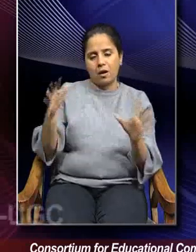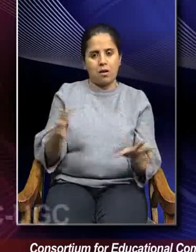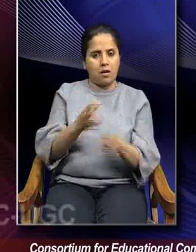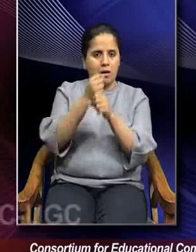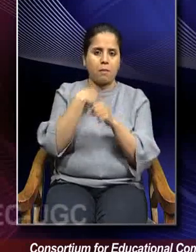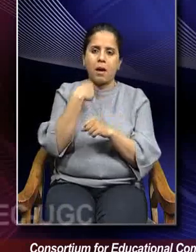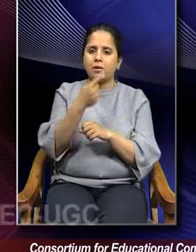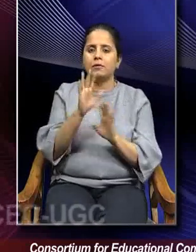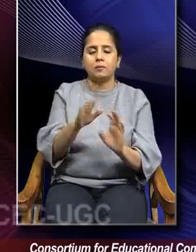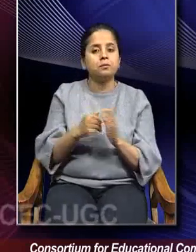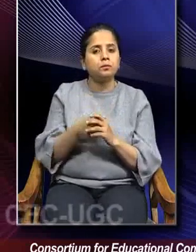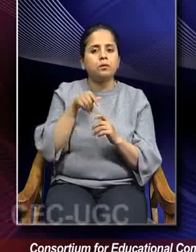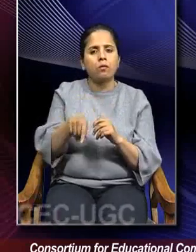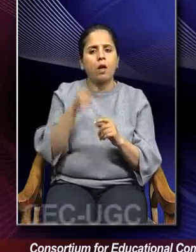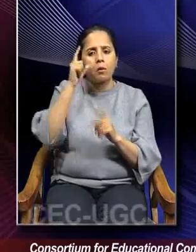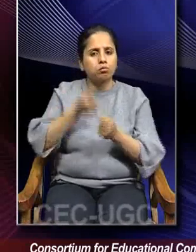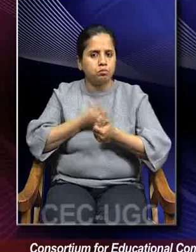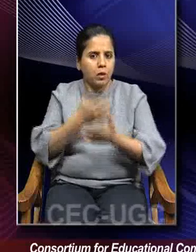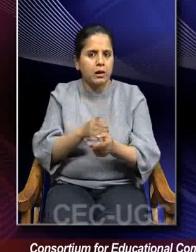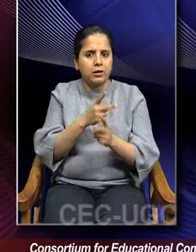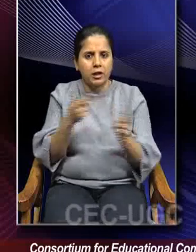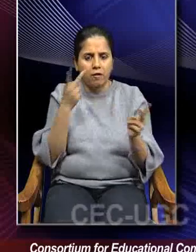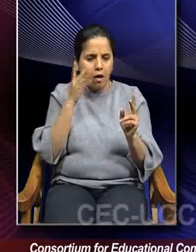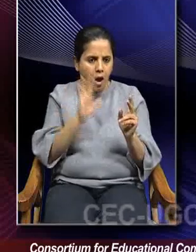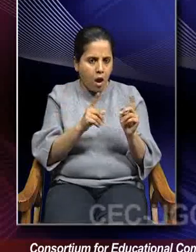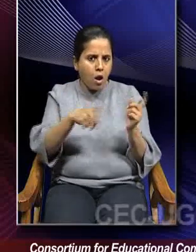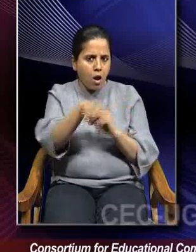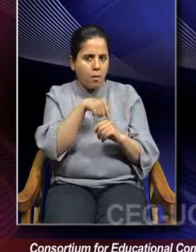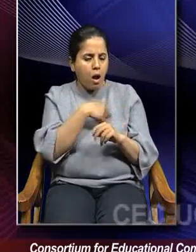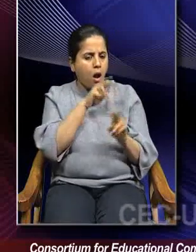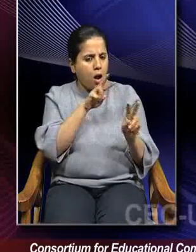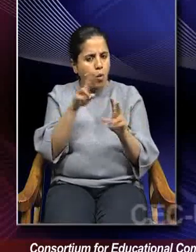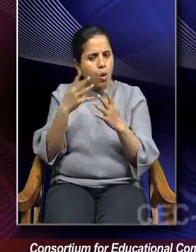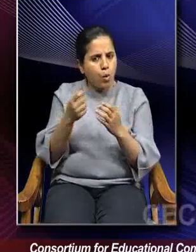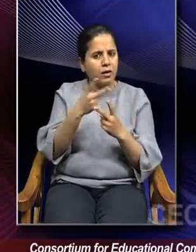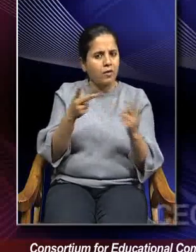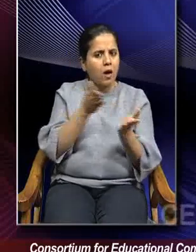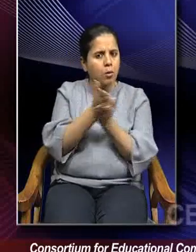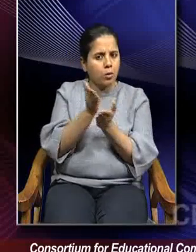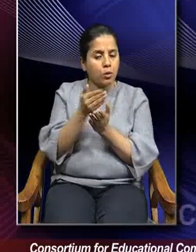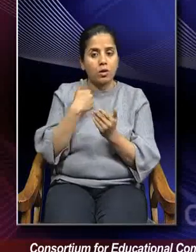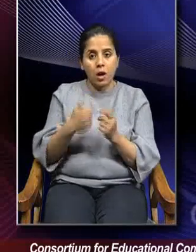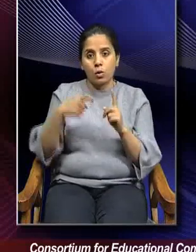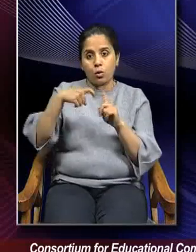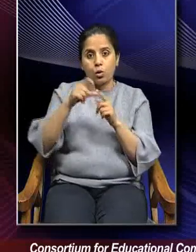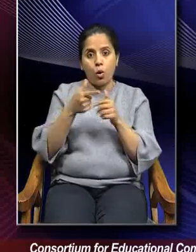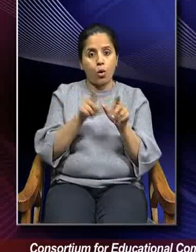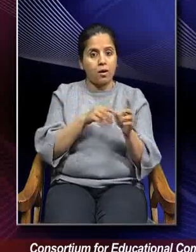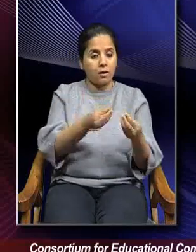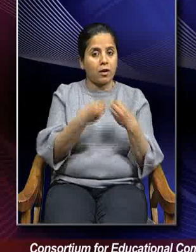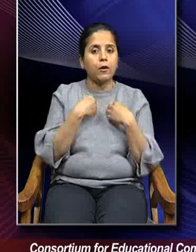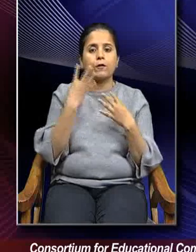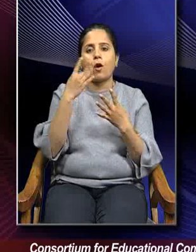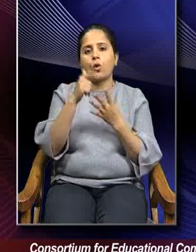my dear learners, regarding expression to different approaches of motivation, I would say that Kautilya provides us four